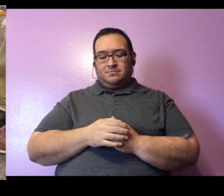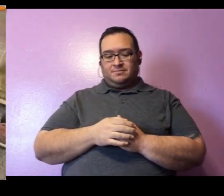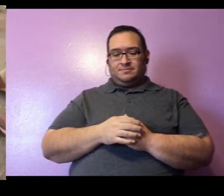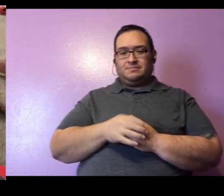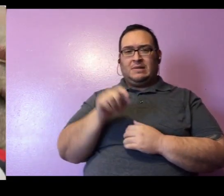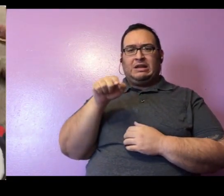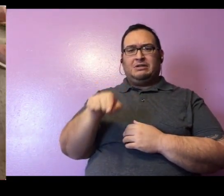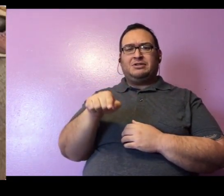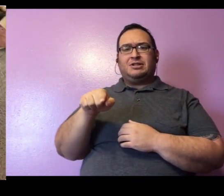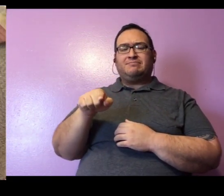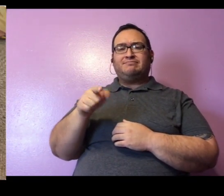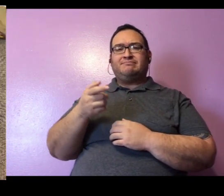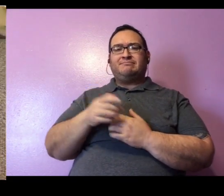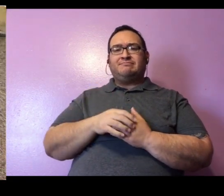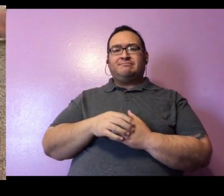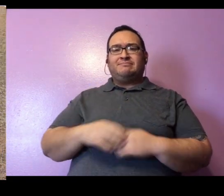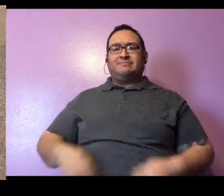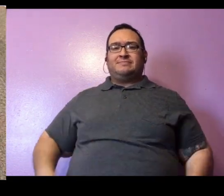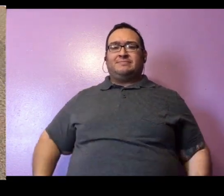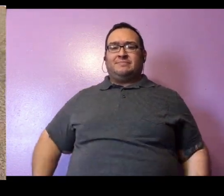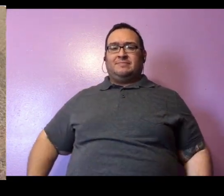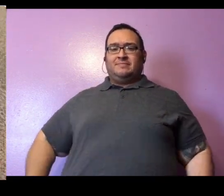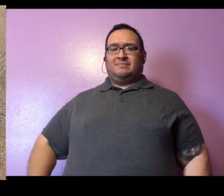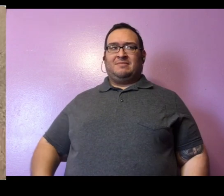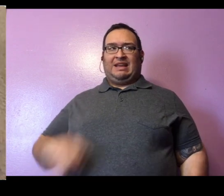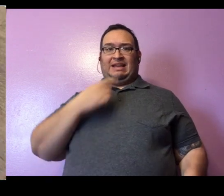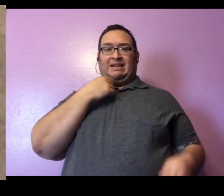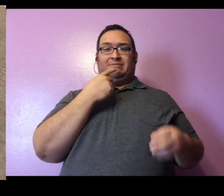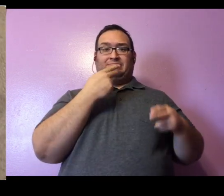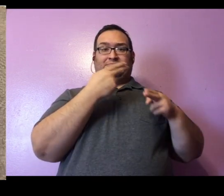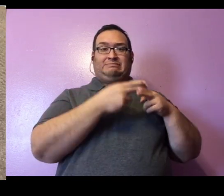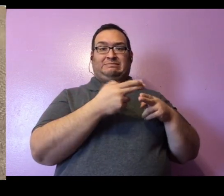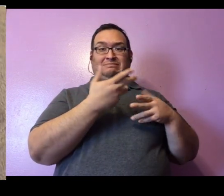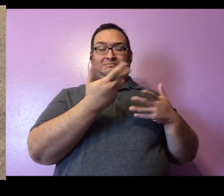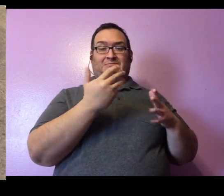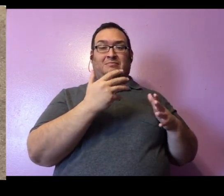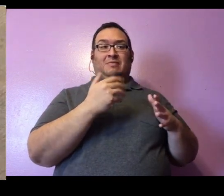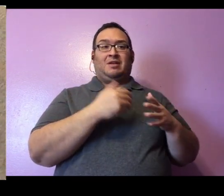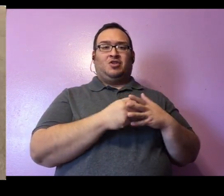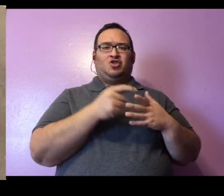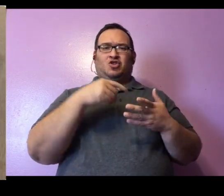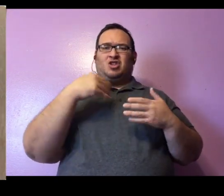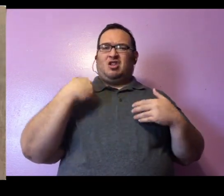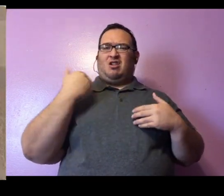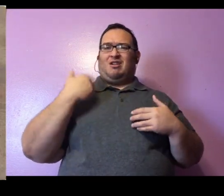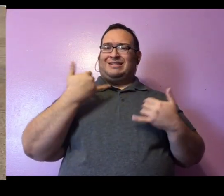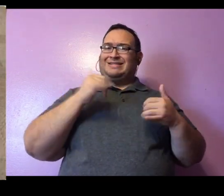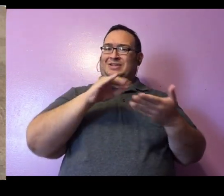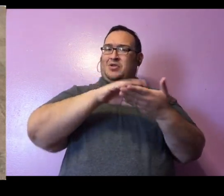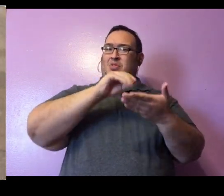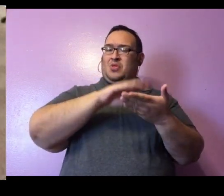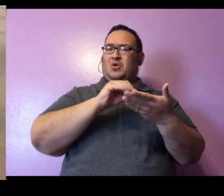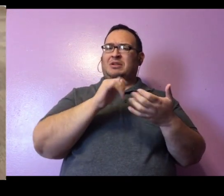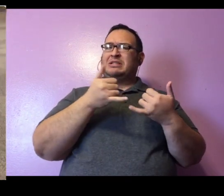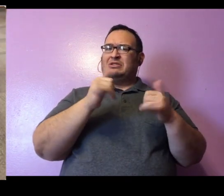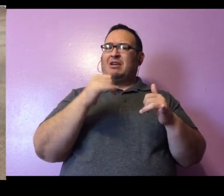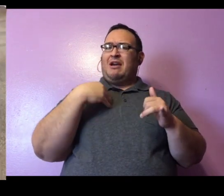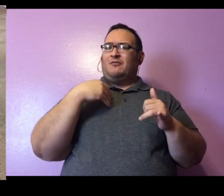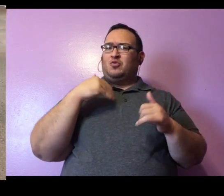Now she is, like I said, very young and still learning. She actually has some growing left to